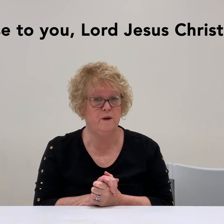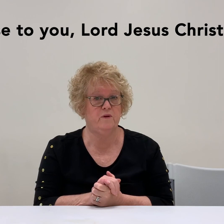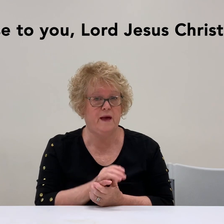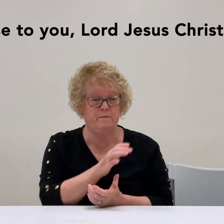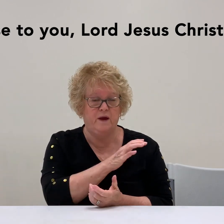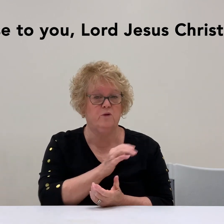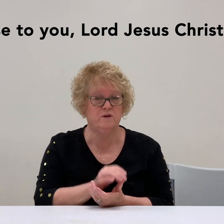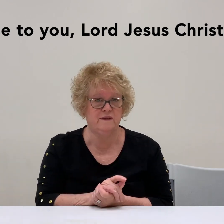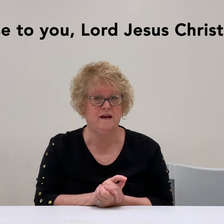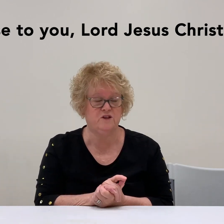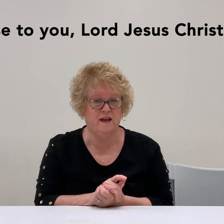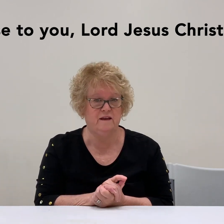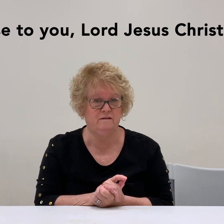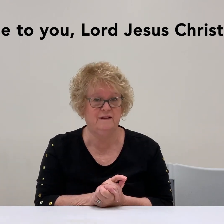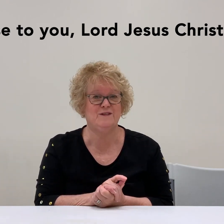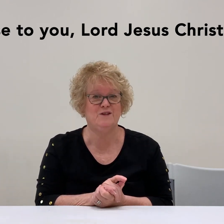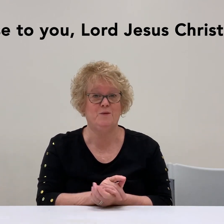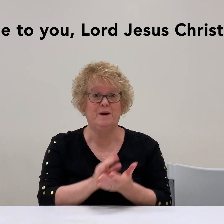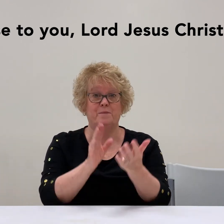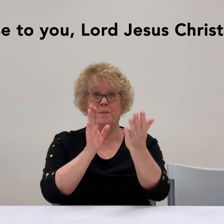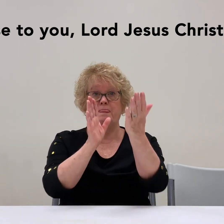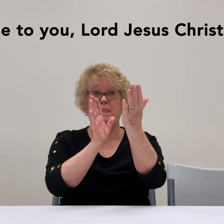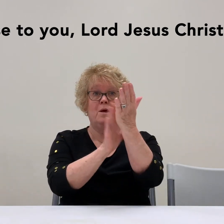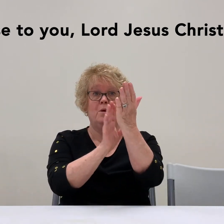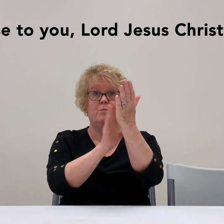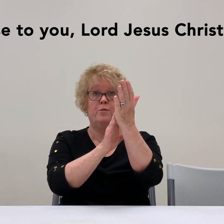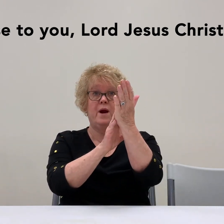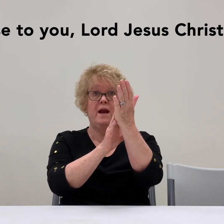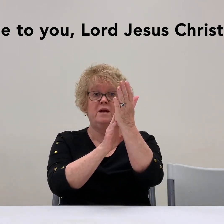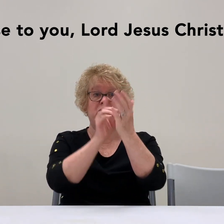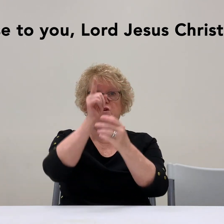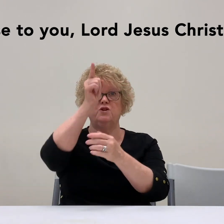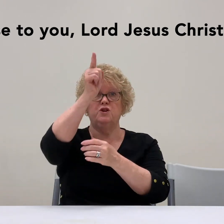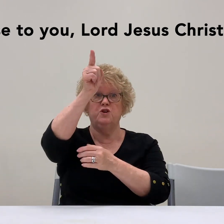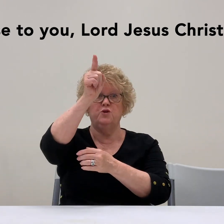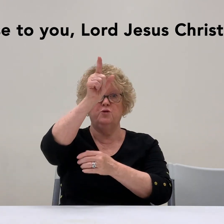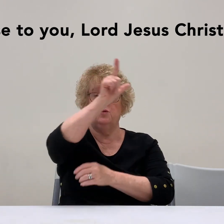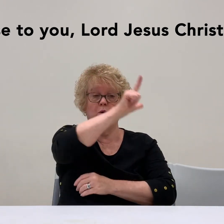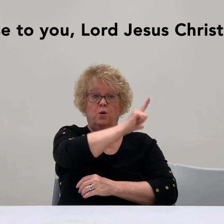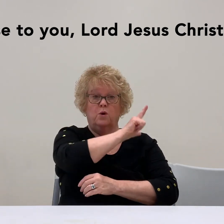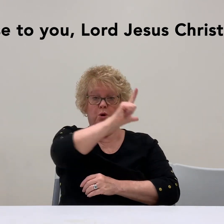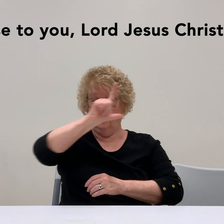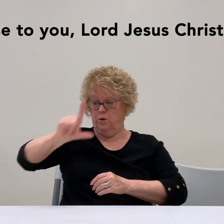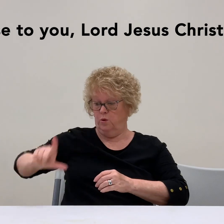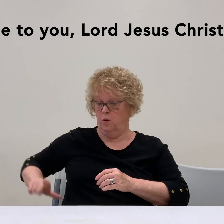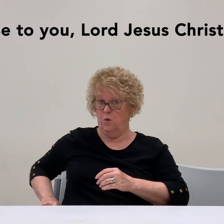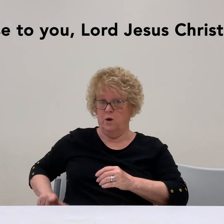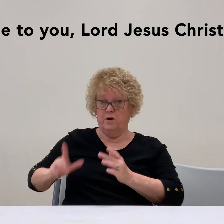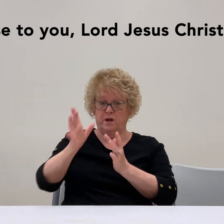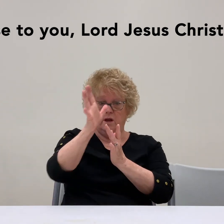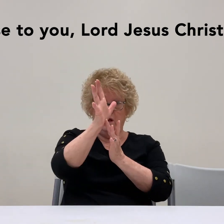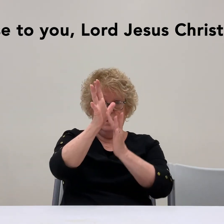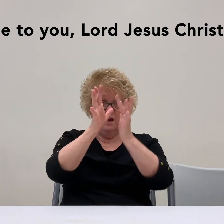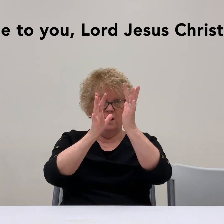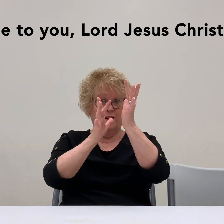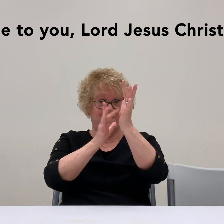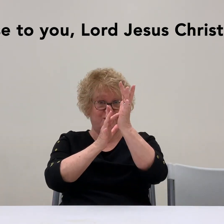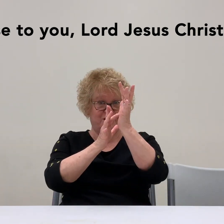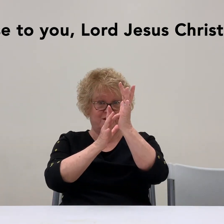remember that banner or sash again. Let's do it. Praise to you, Lord, Jesus